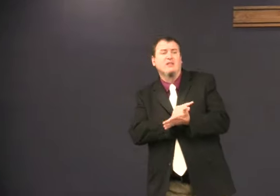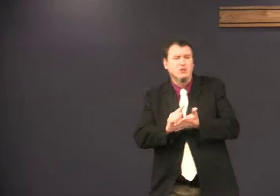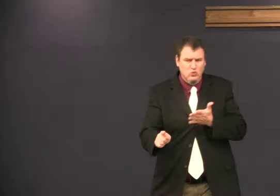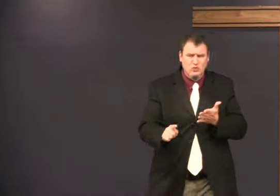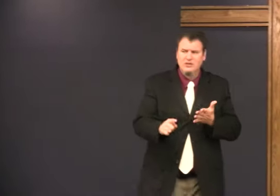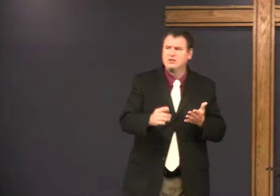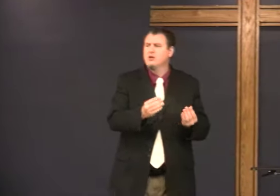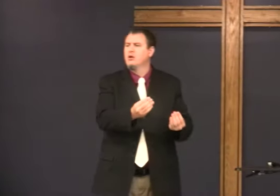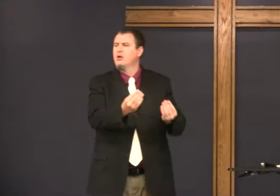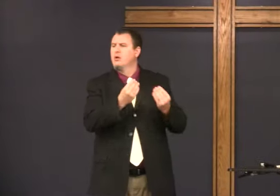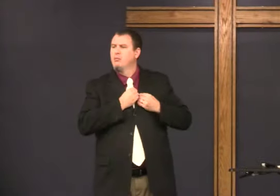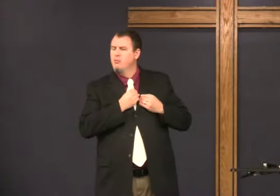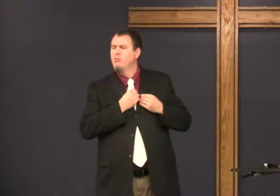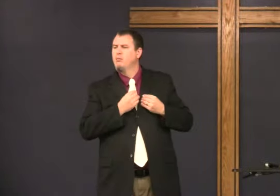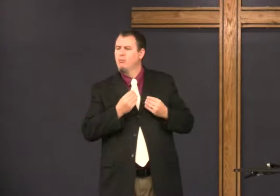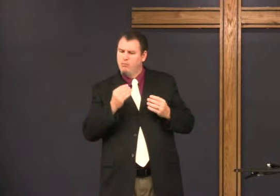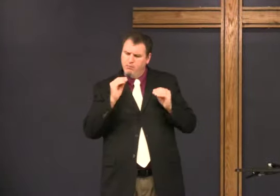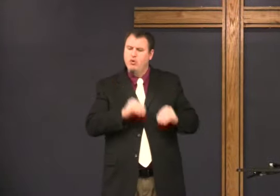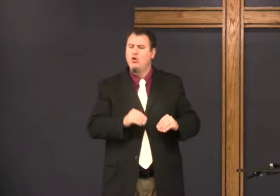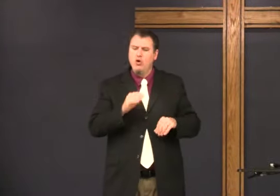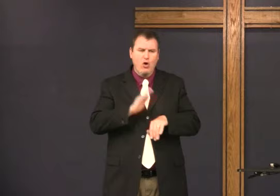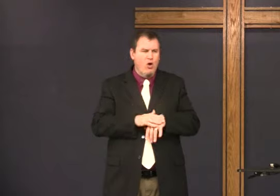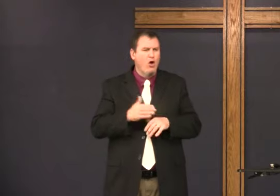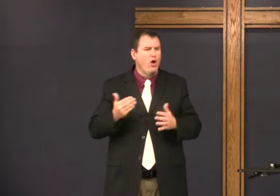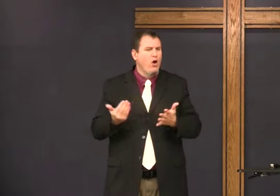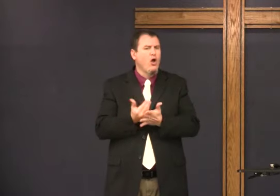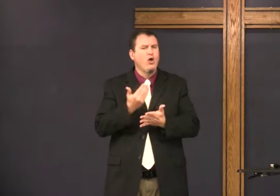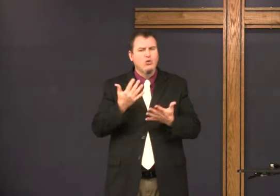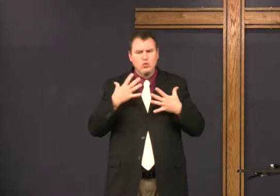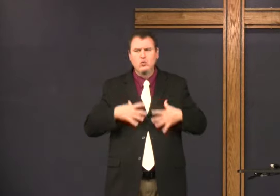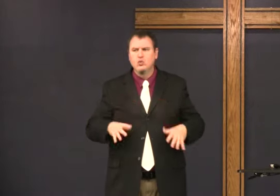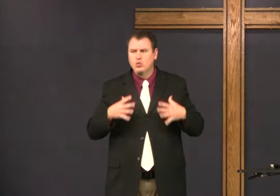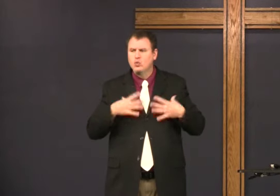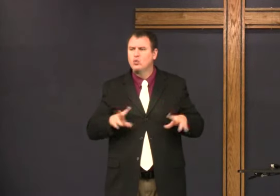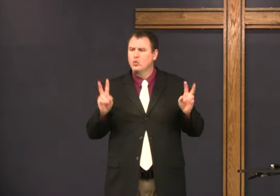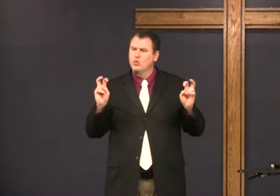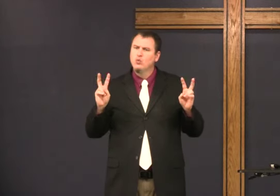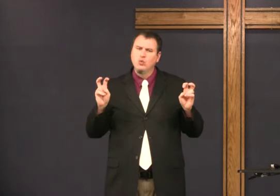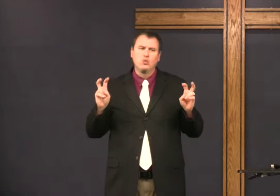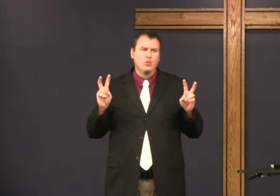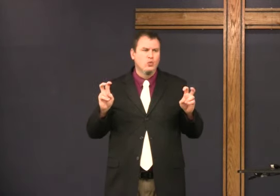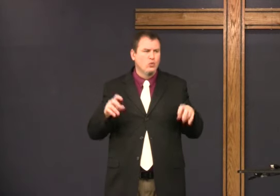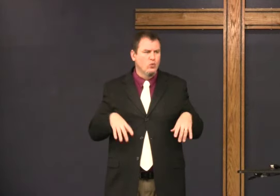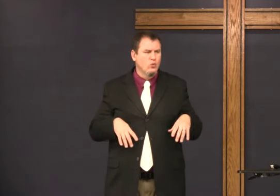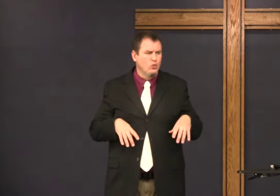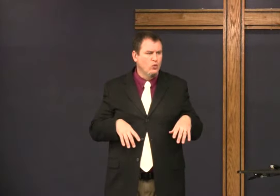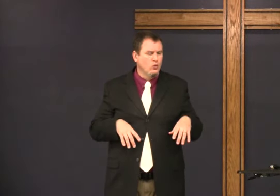this week we're going to put on the new clothing